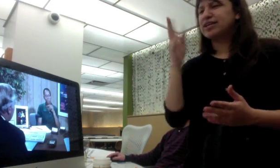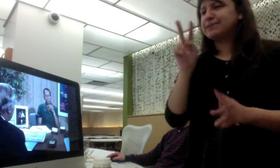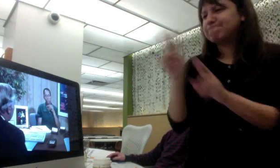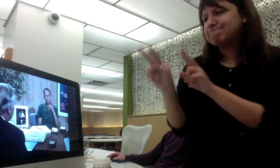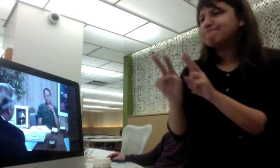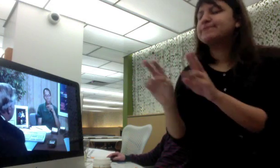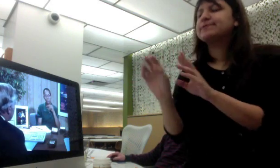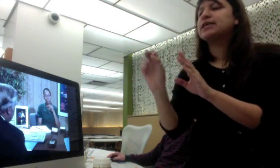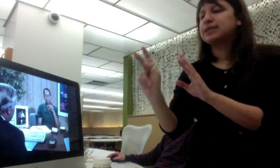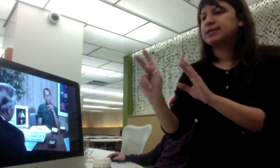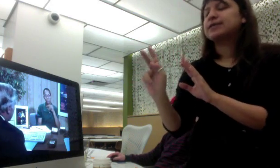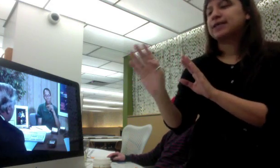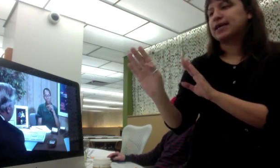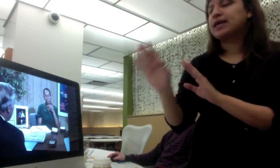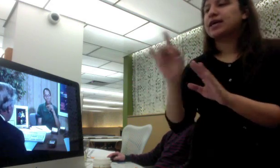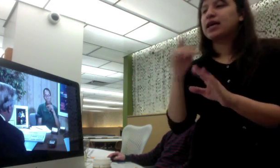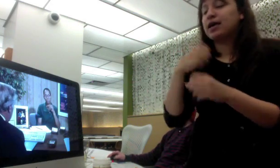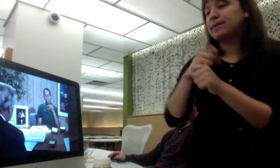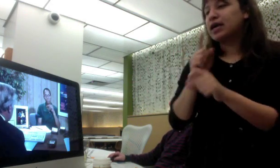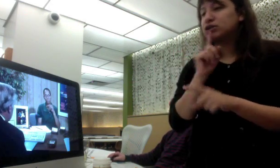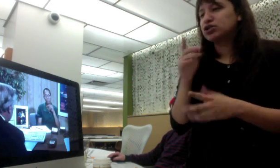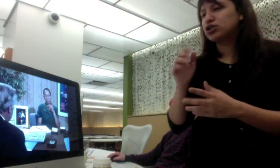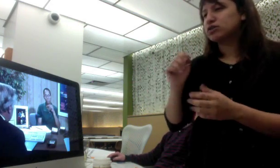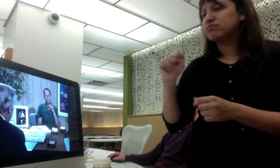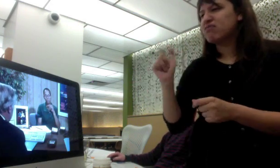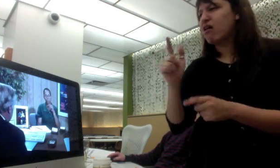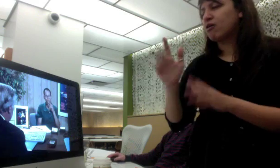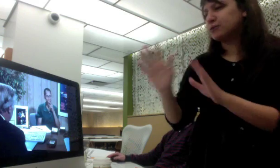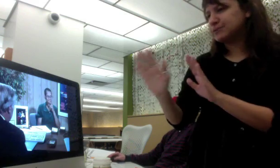three to five weeks to respond to the lender's request